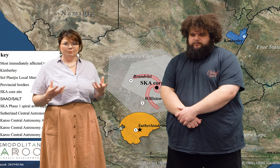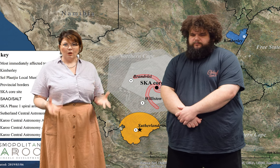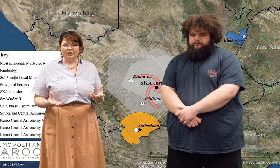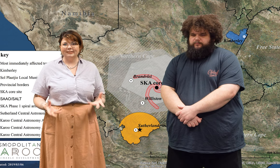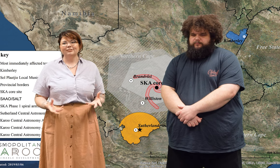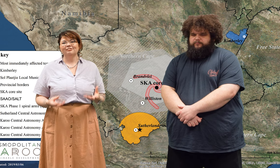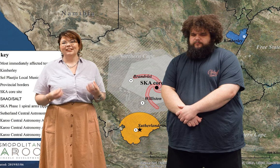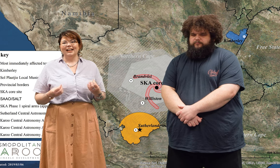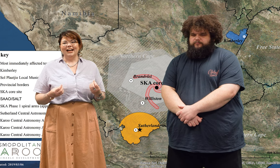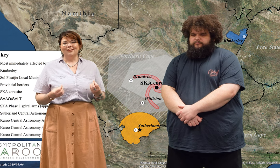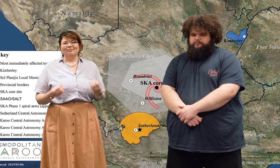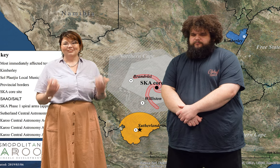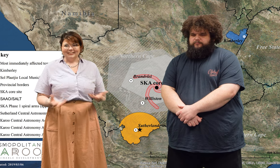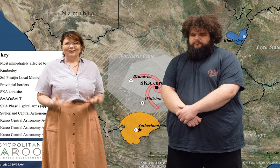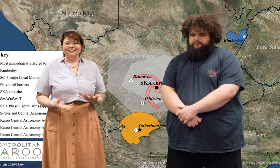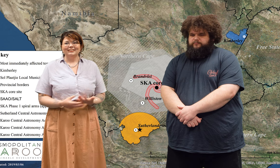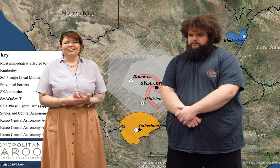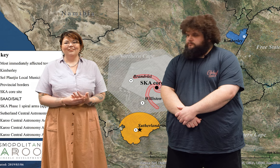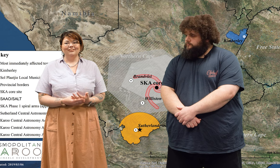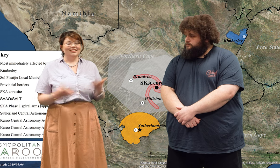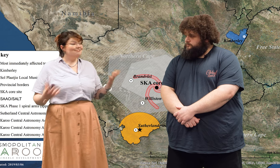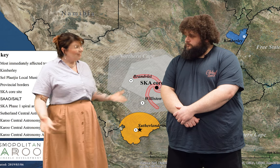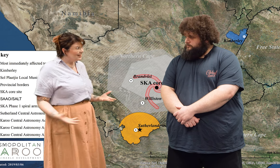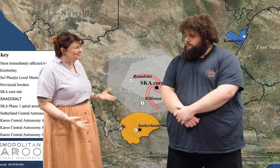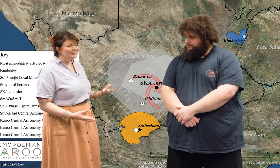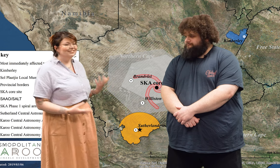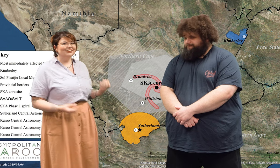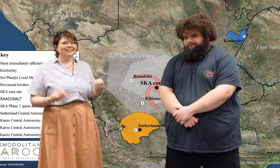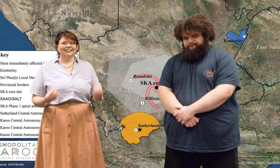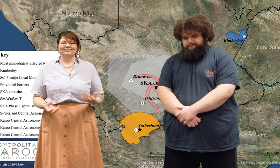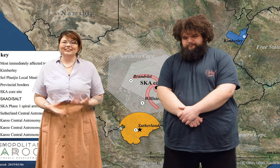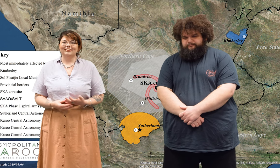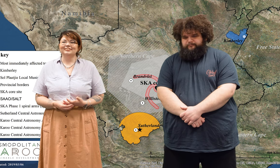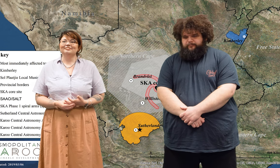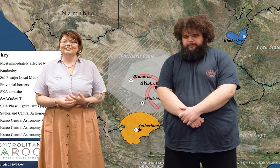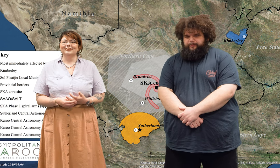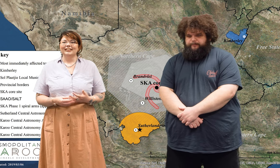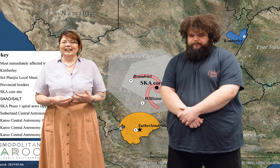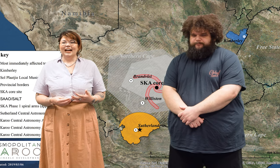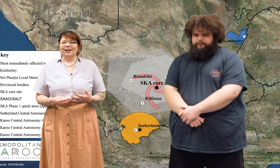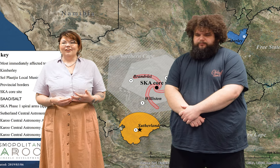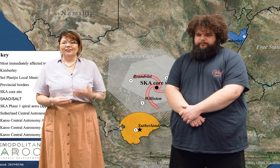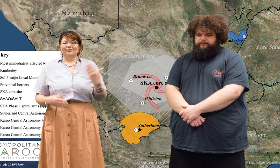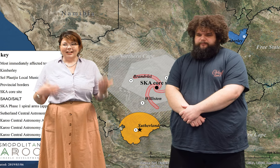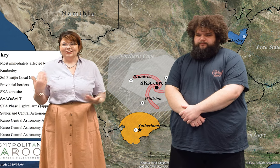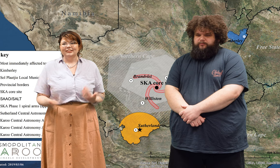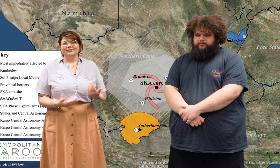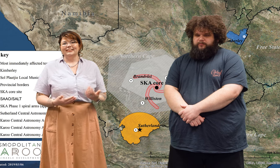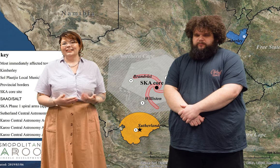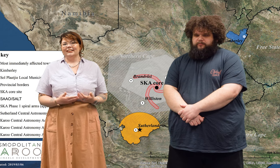positive result on the environment, which is really wonderful. Gradually, we're seeing